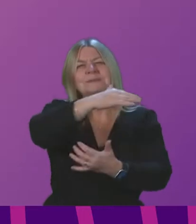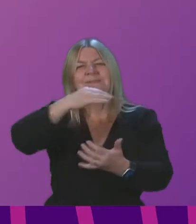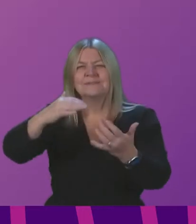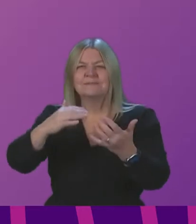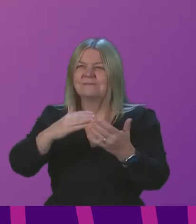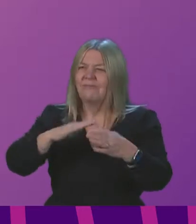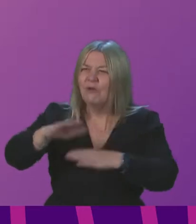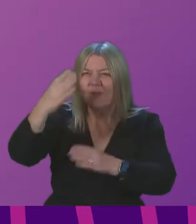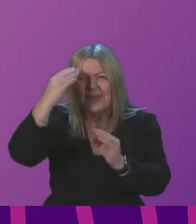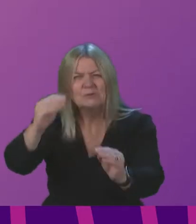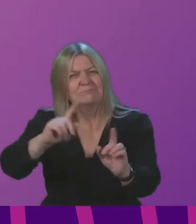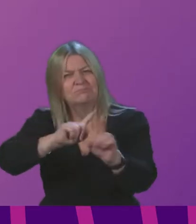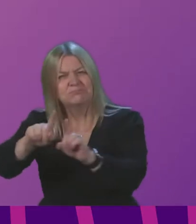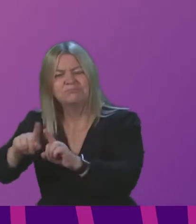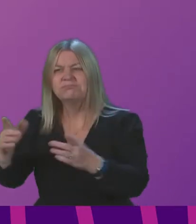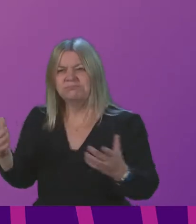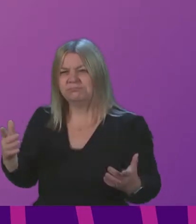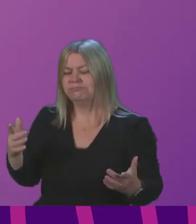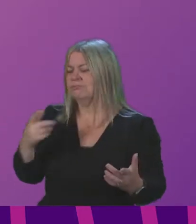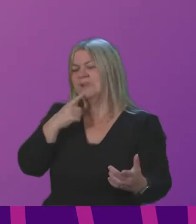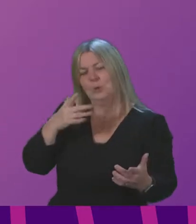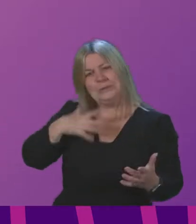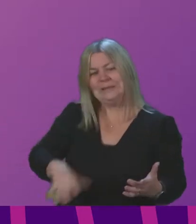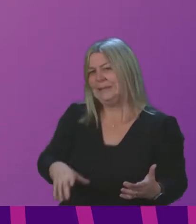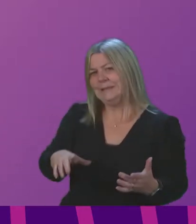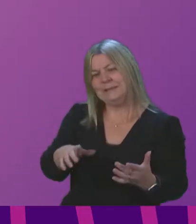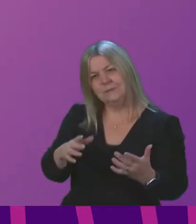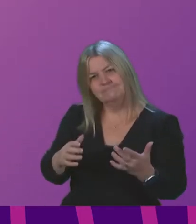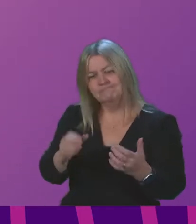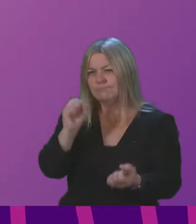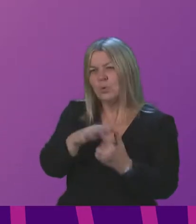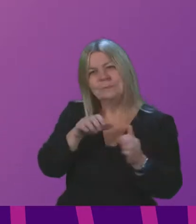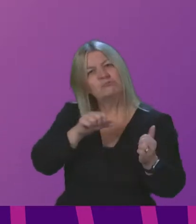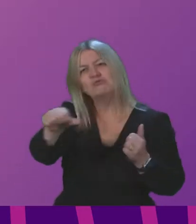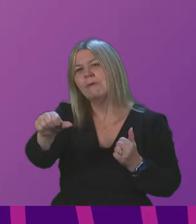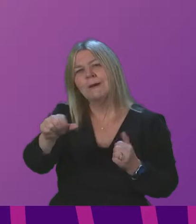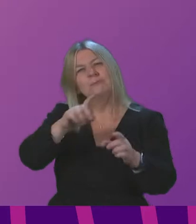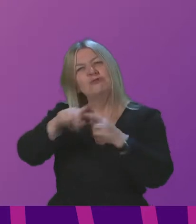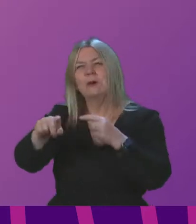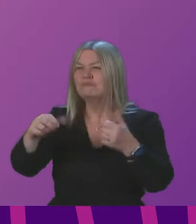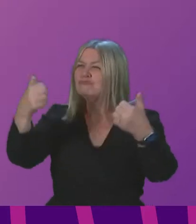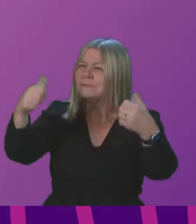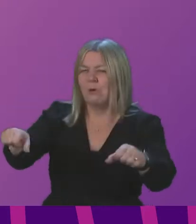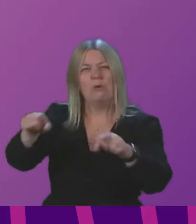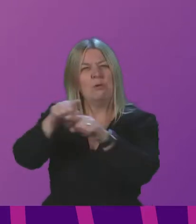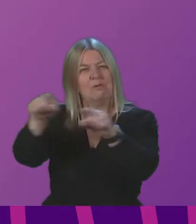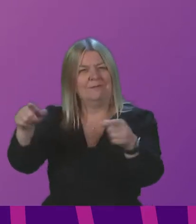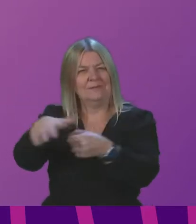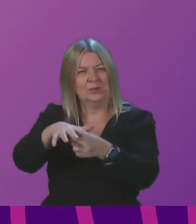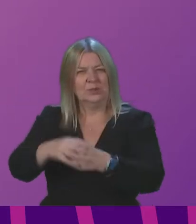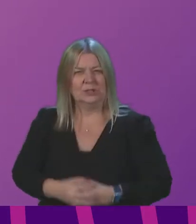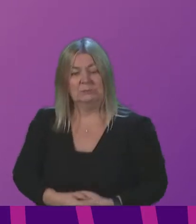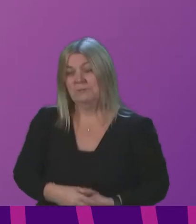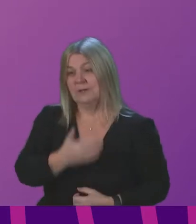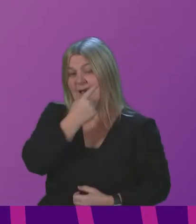coming to me saying we need to have a programme to address those needs and urgently and there is little evidence that that is the case